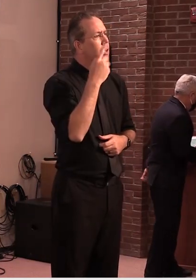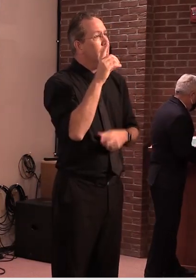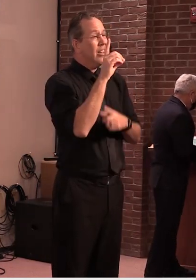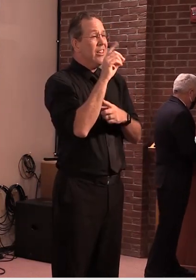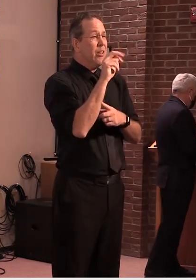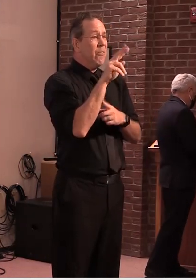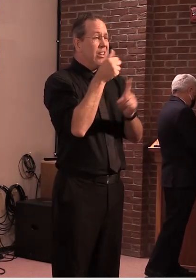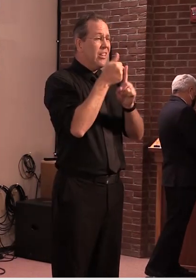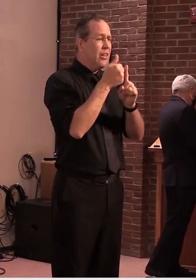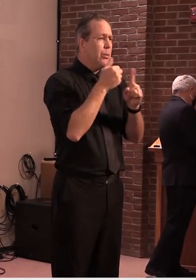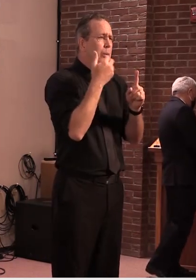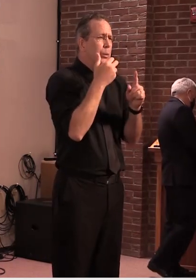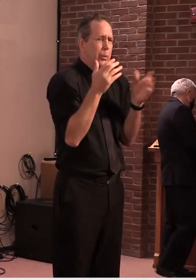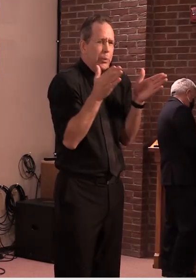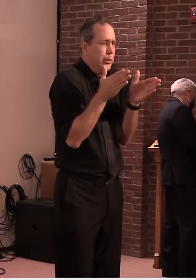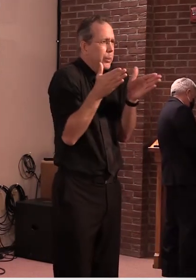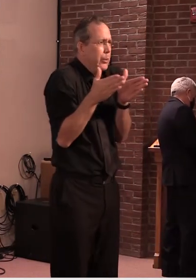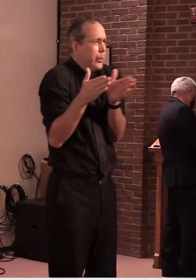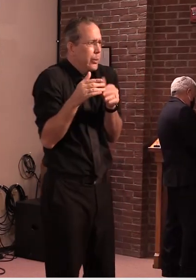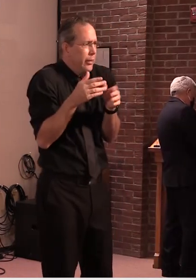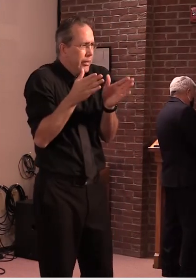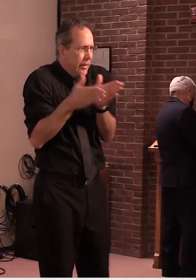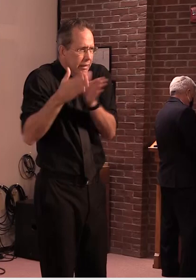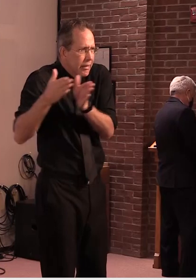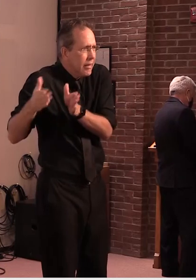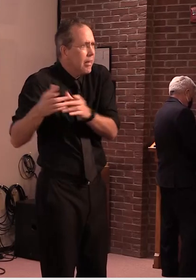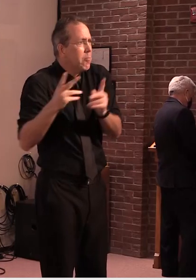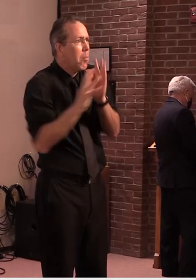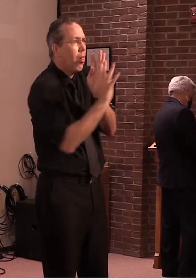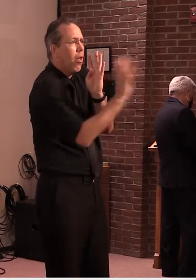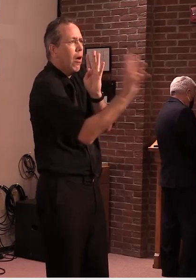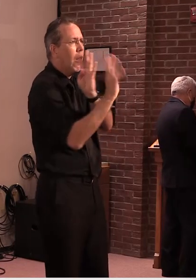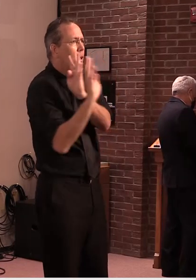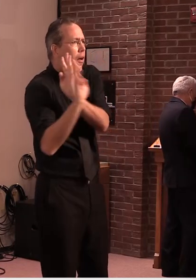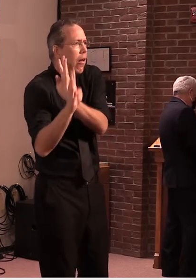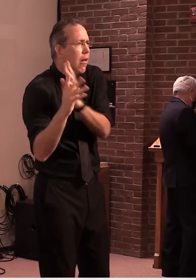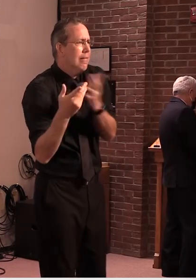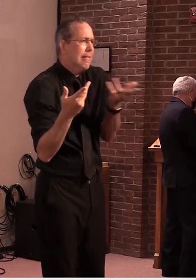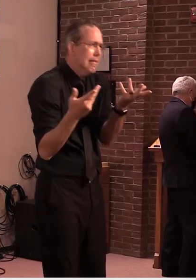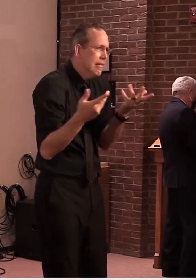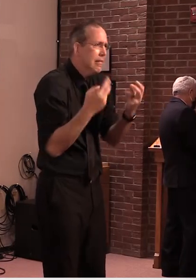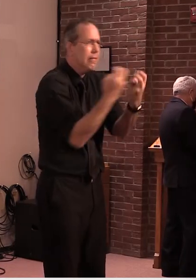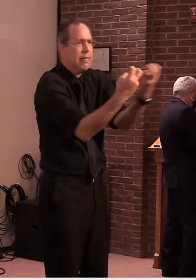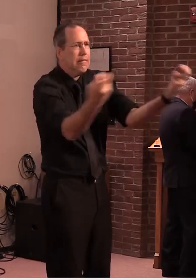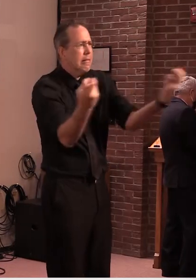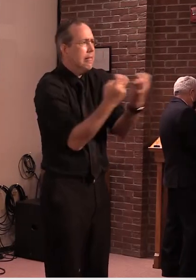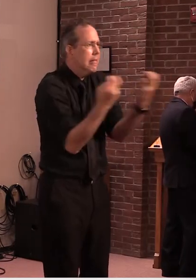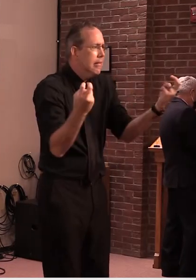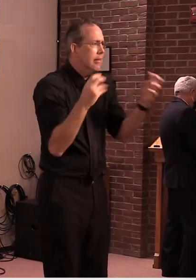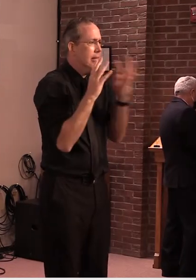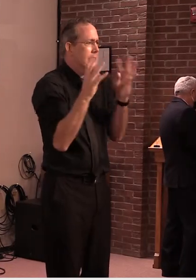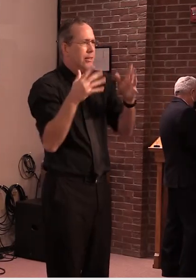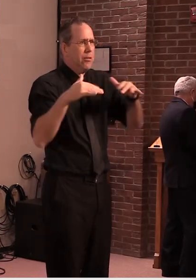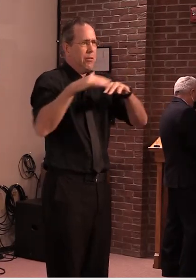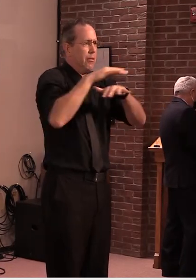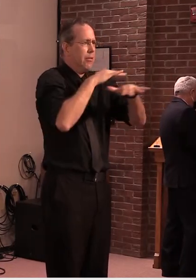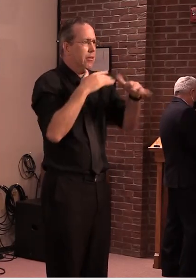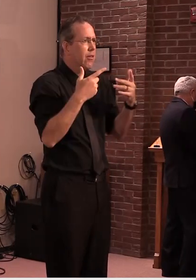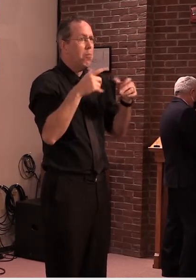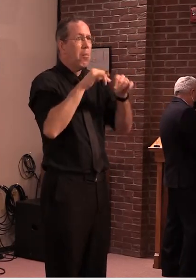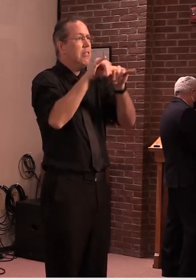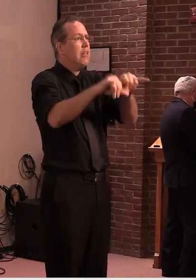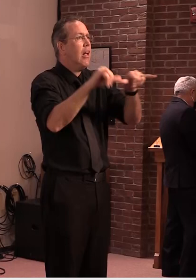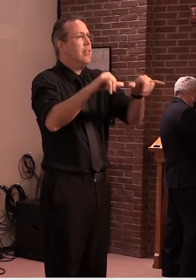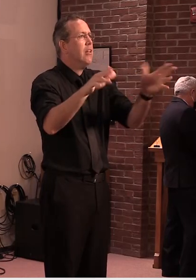a long period of time and we're we're trying to figure out what's the best approach to prevent that from happening right you know whether